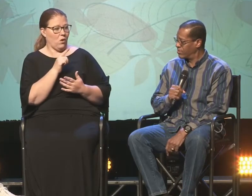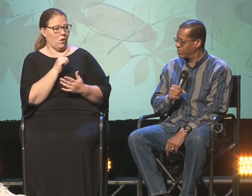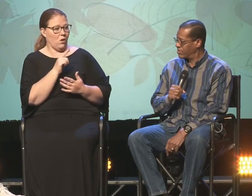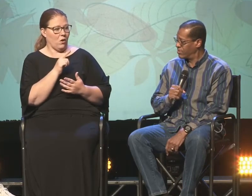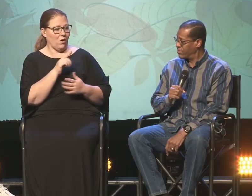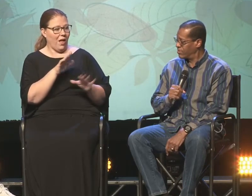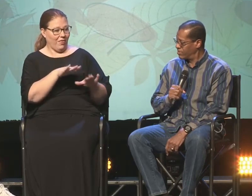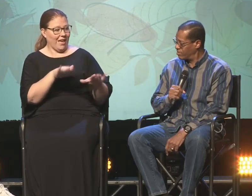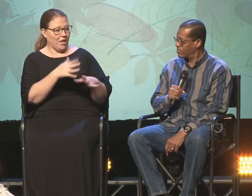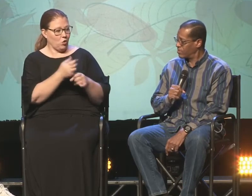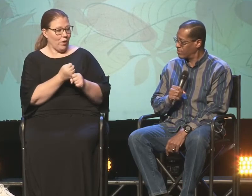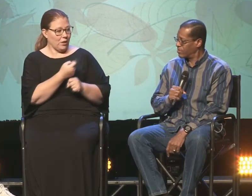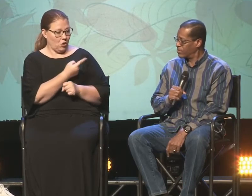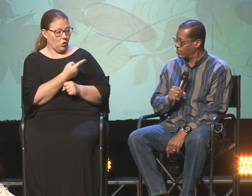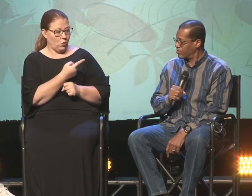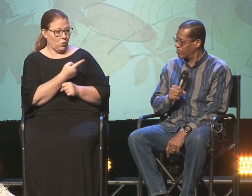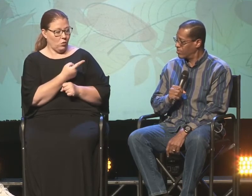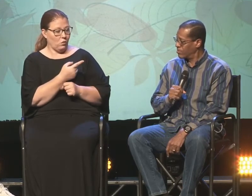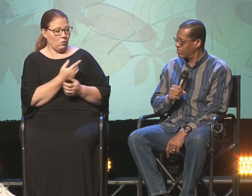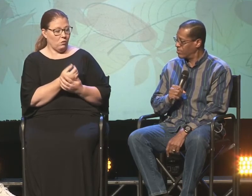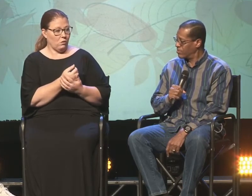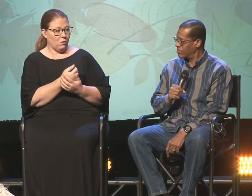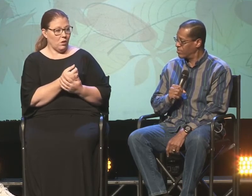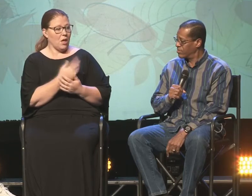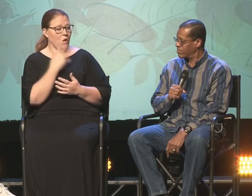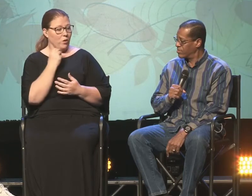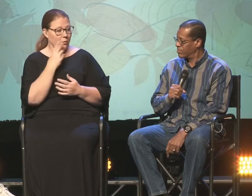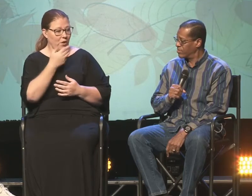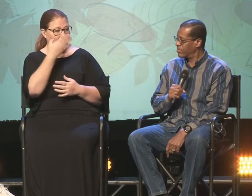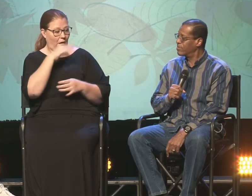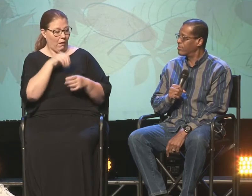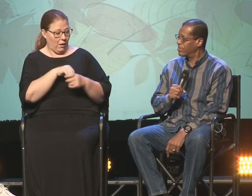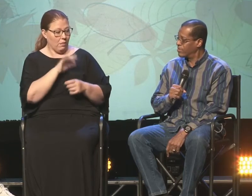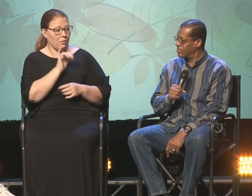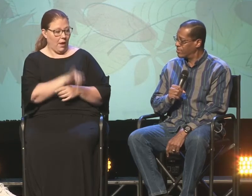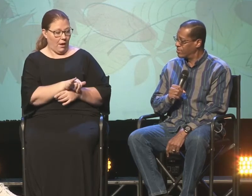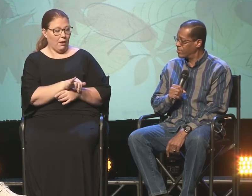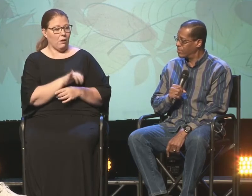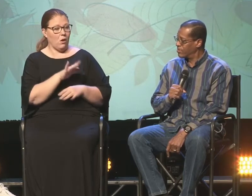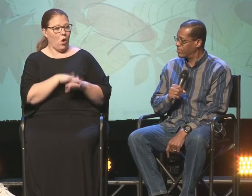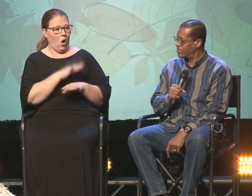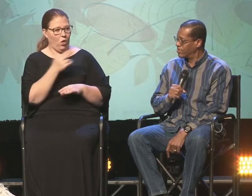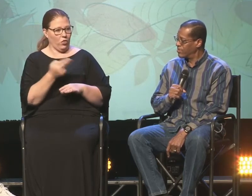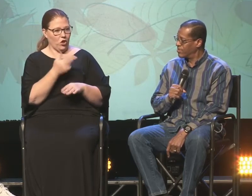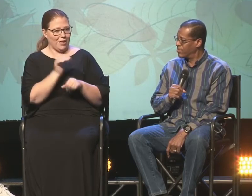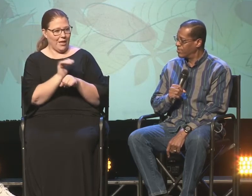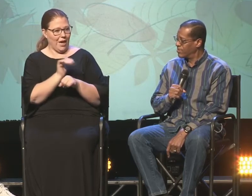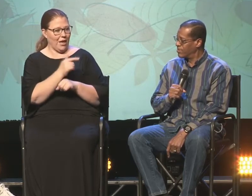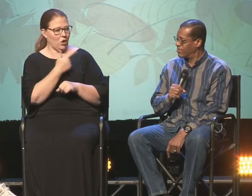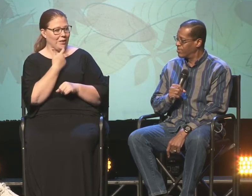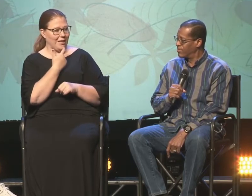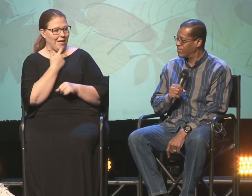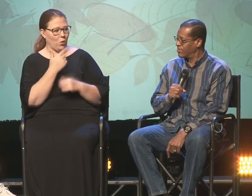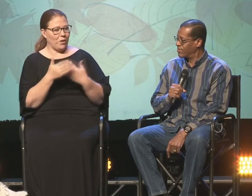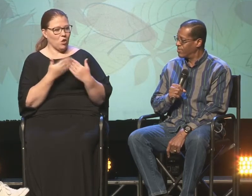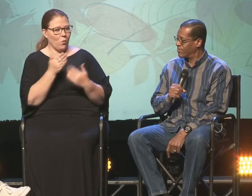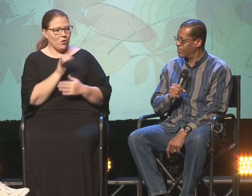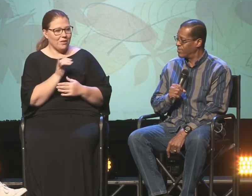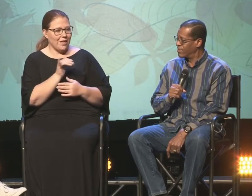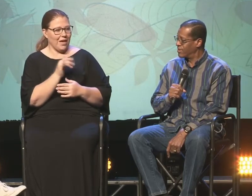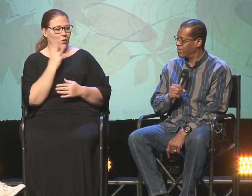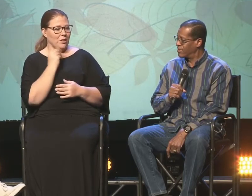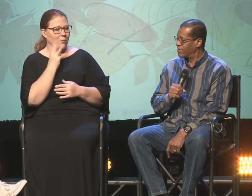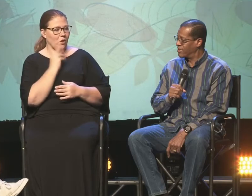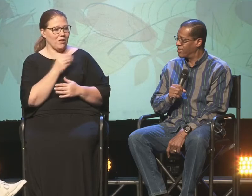that these kids trusted you and you, you, you experienced God in that. And on Thursday night, you said it was almost as if you were